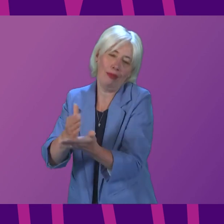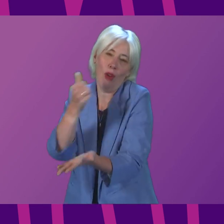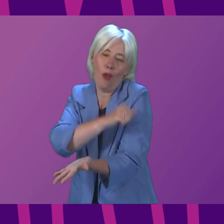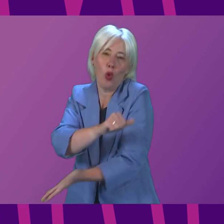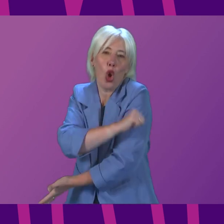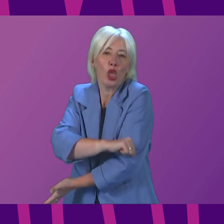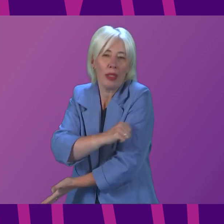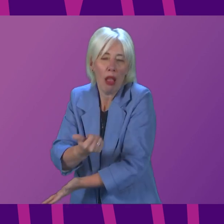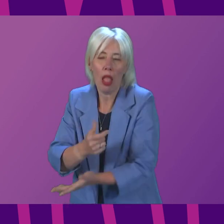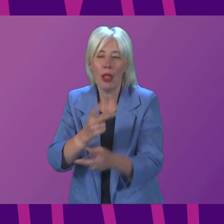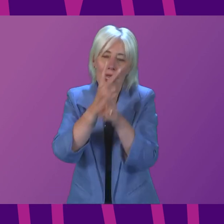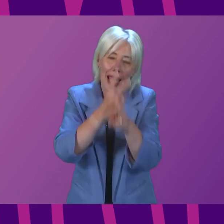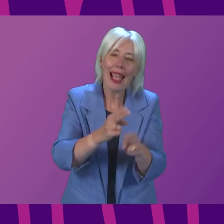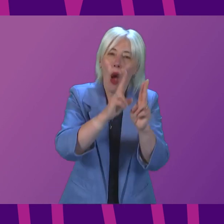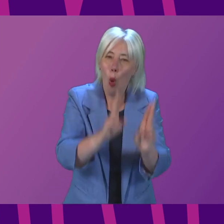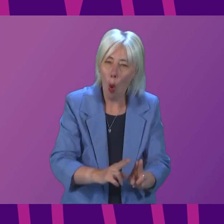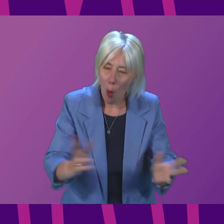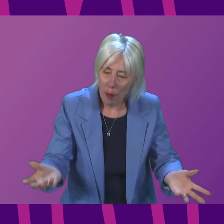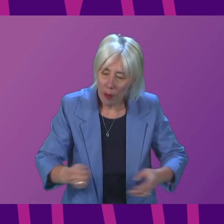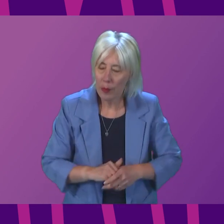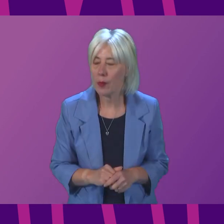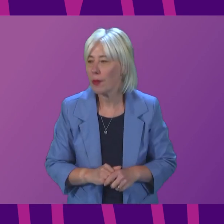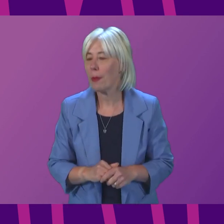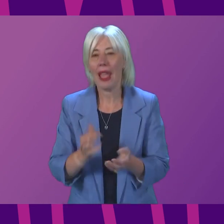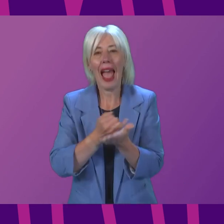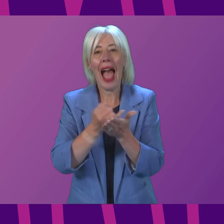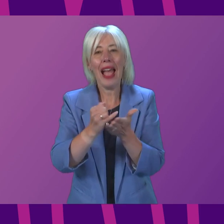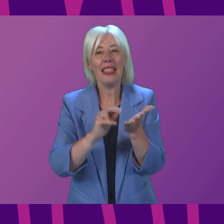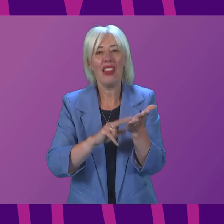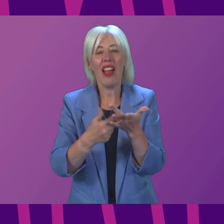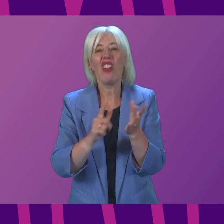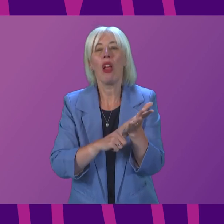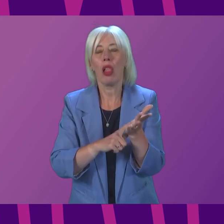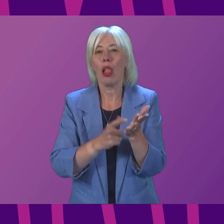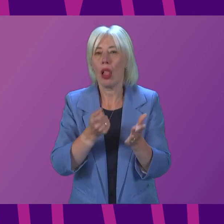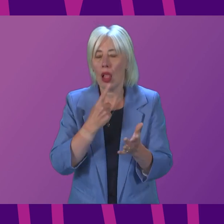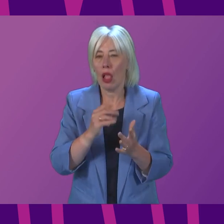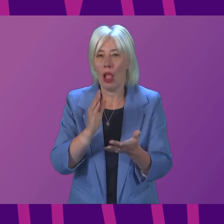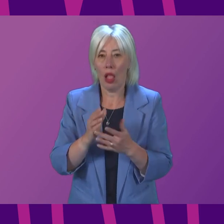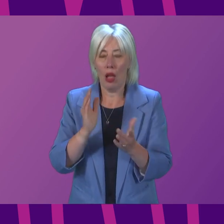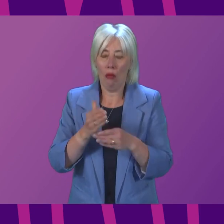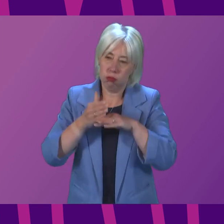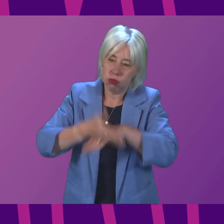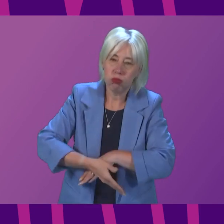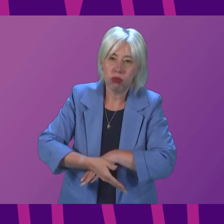and care homes. In terms of antivirals, the NHS is working hard to ensure that those who are eligible for antiviral treatment